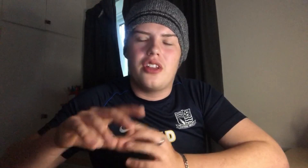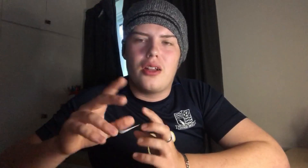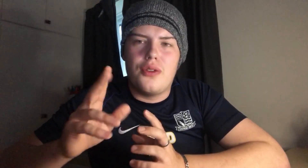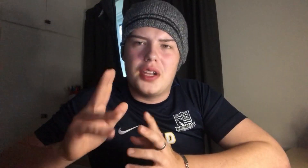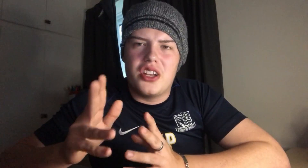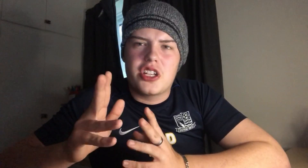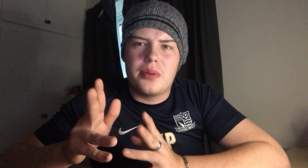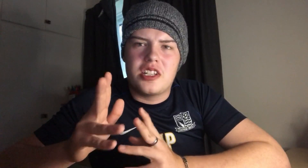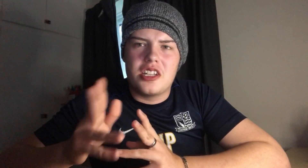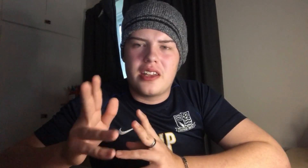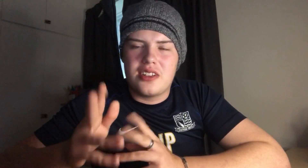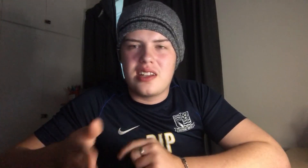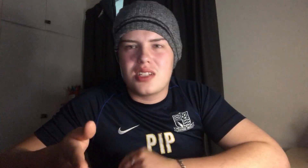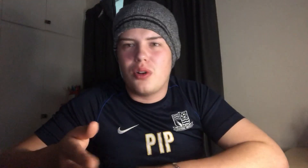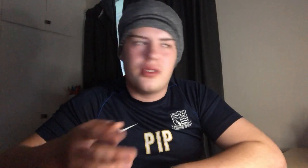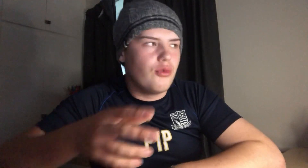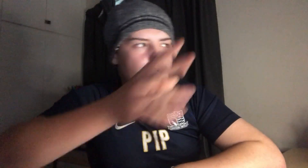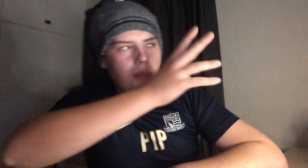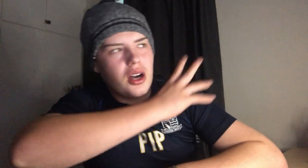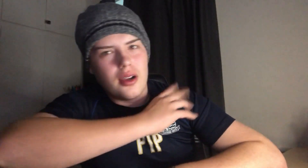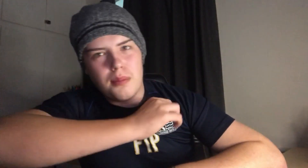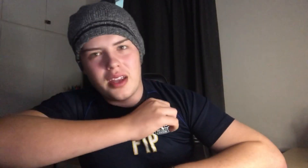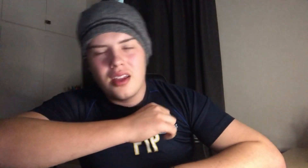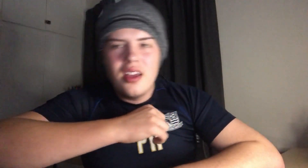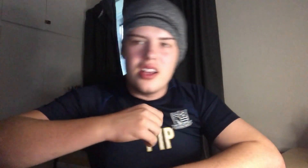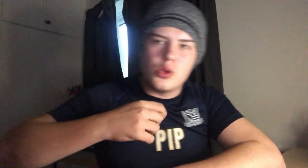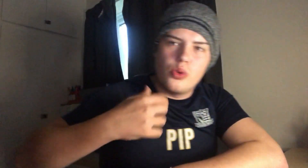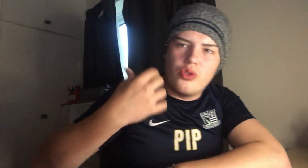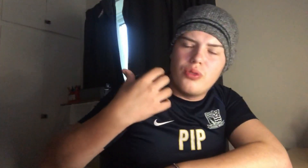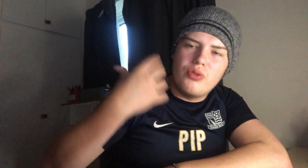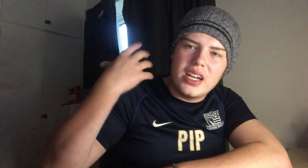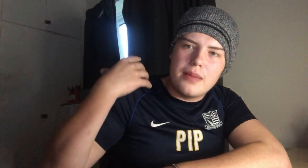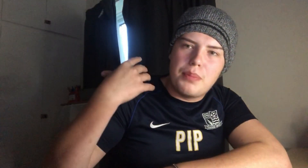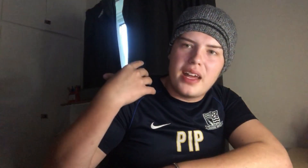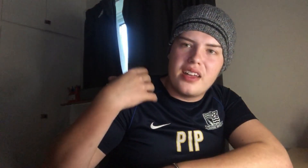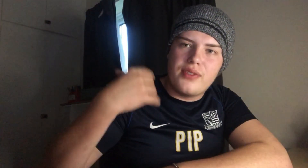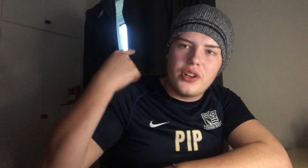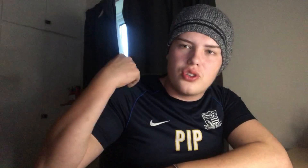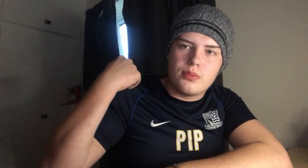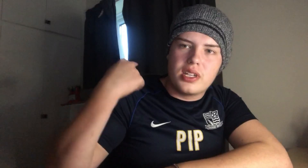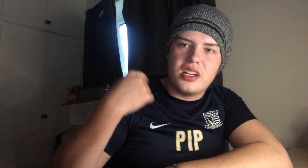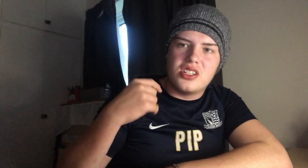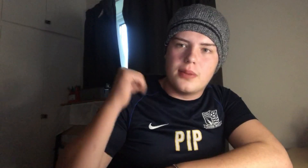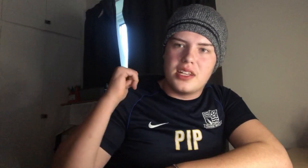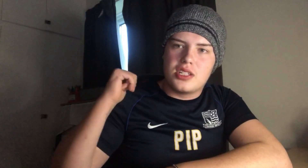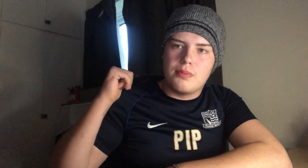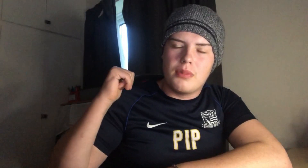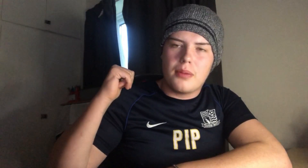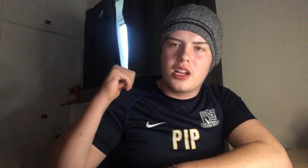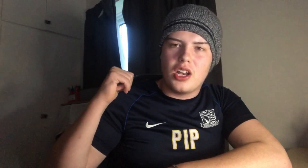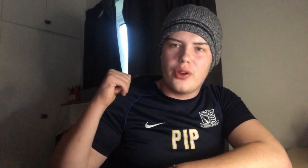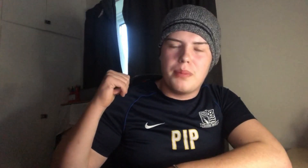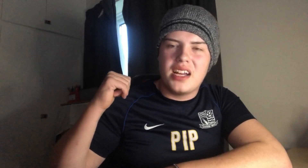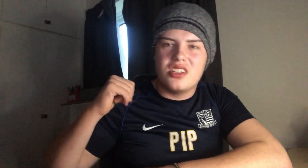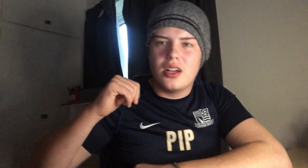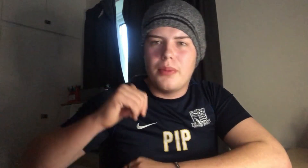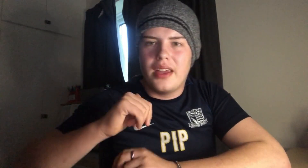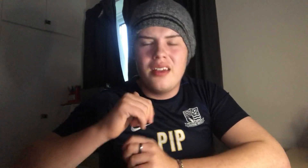over the last couple of days to the other house. That's why the room behind me is all really bare. You've only got some curtains up there and some colouring pens up there